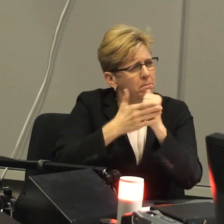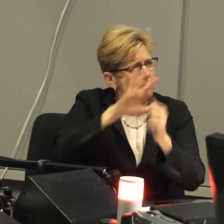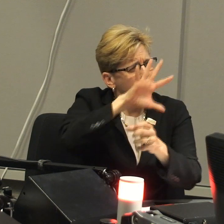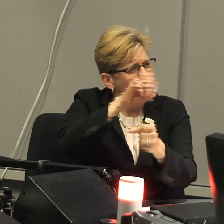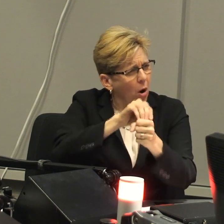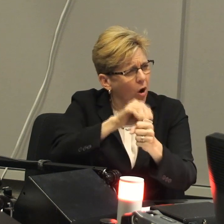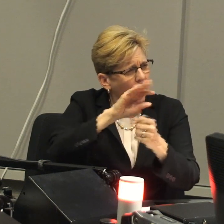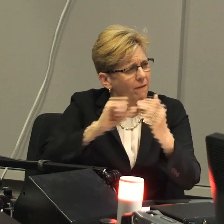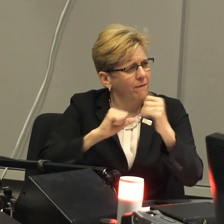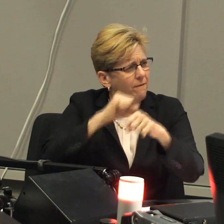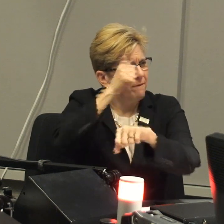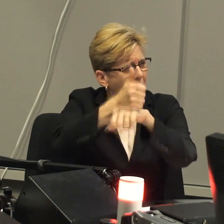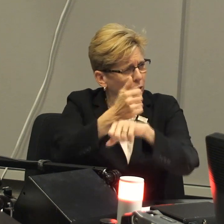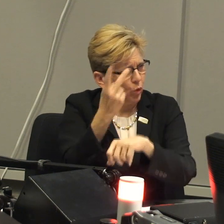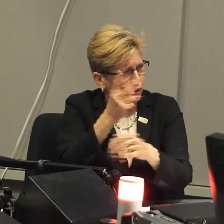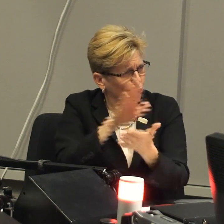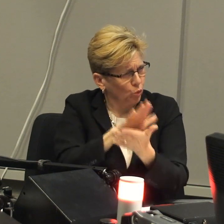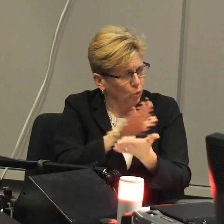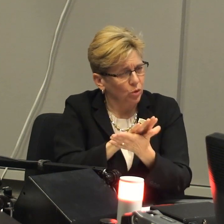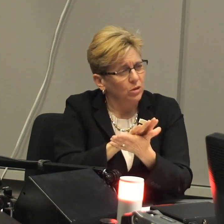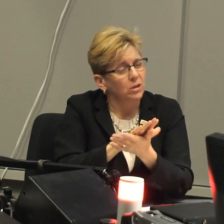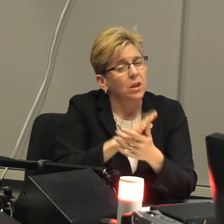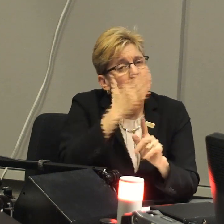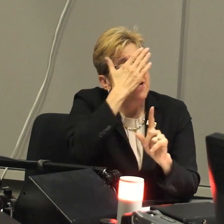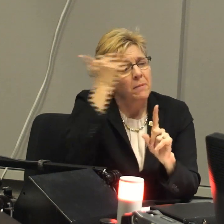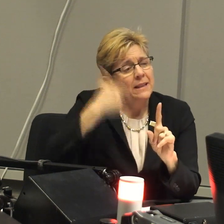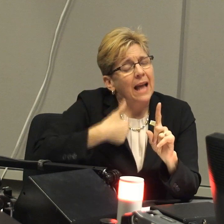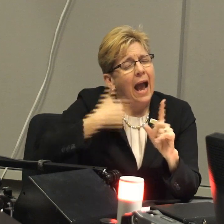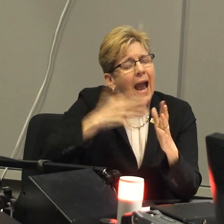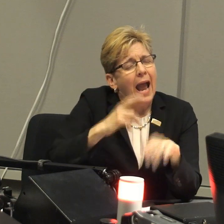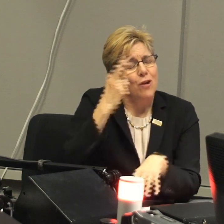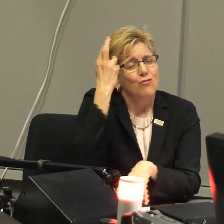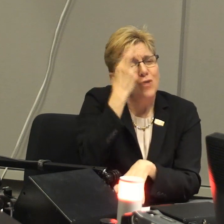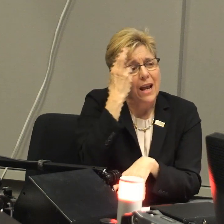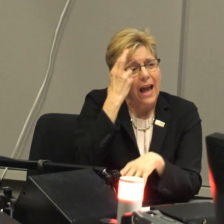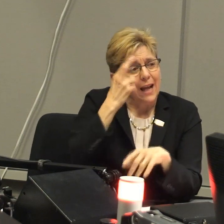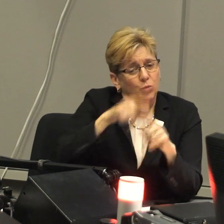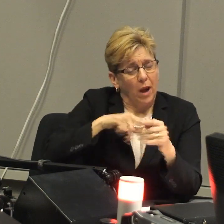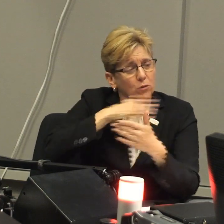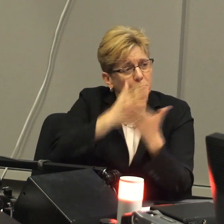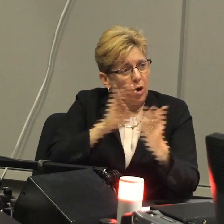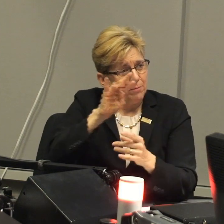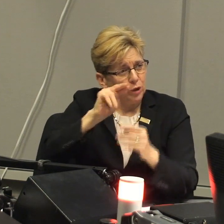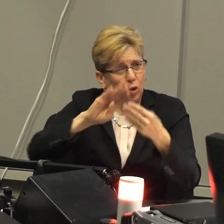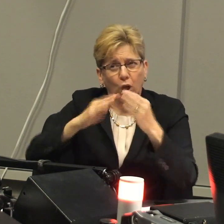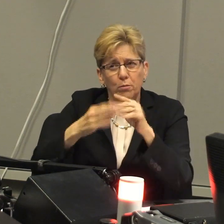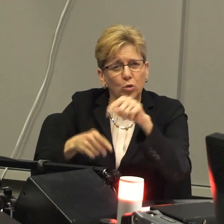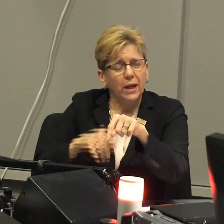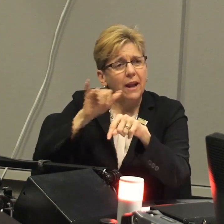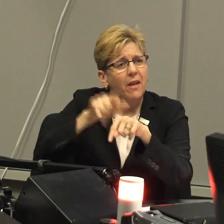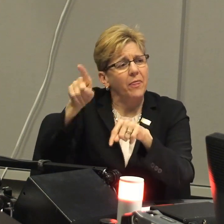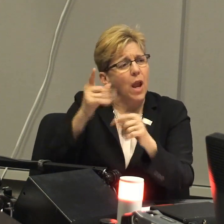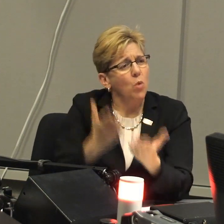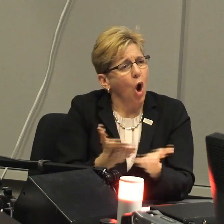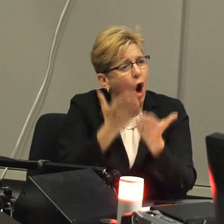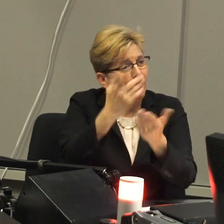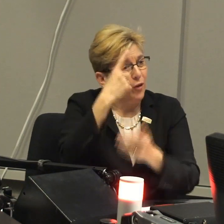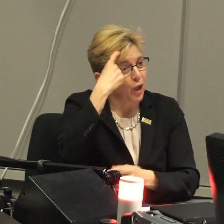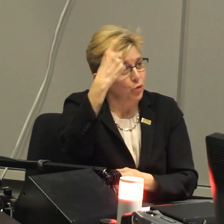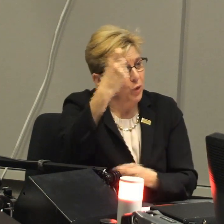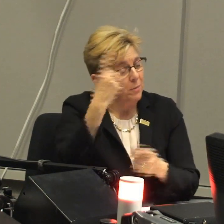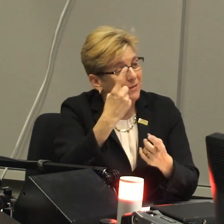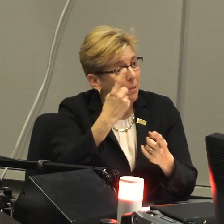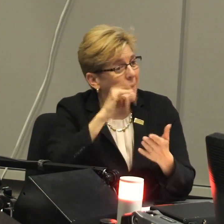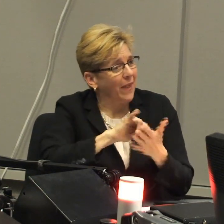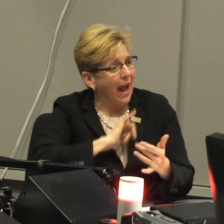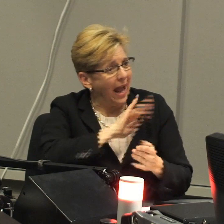in Minnesota was really helping to be involved in those charter schools came from the fact that I realized, being part of the